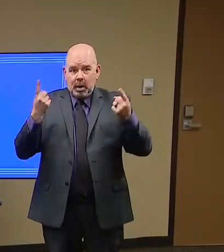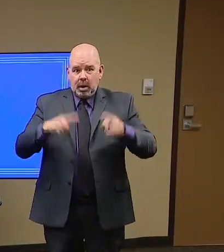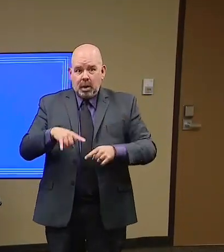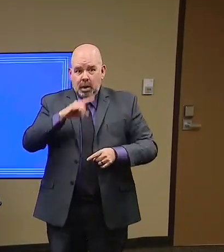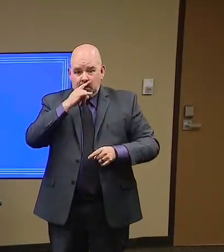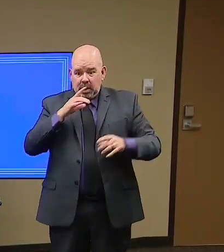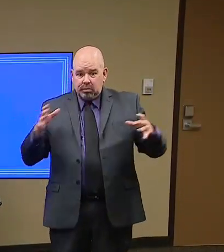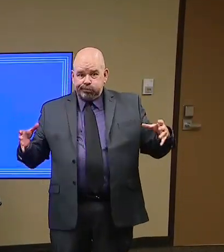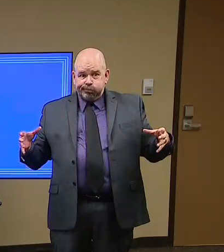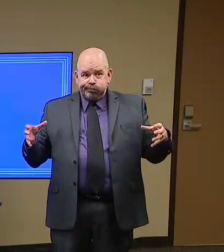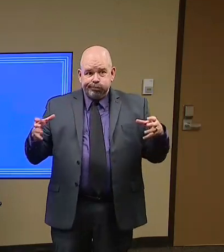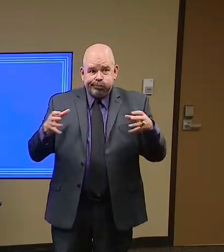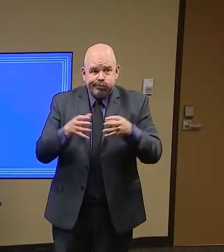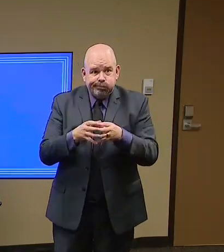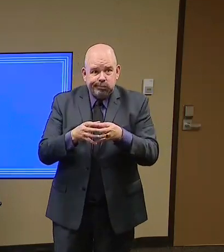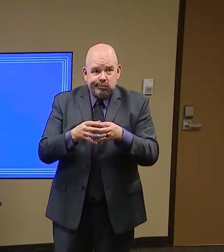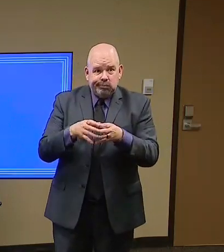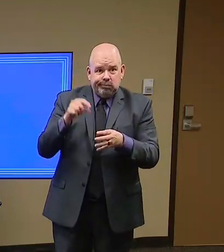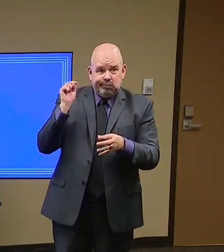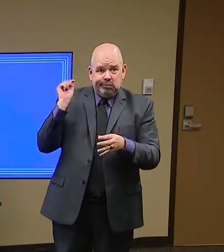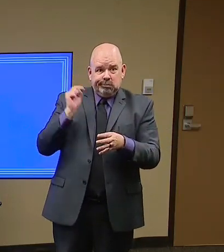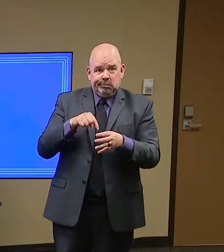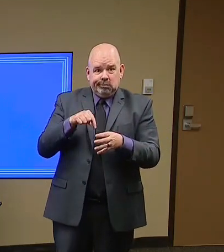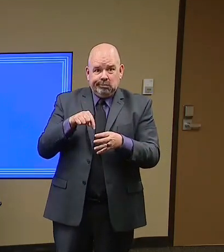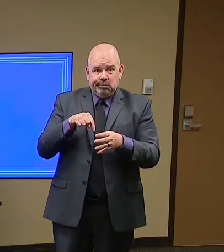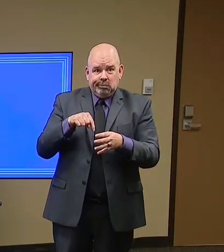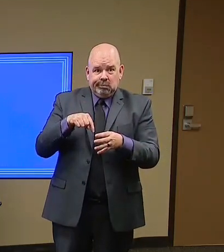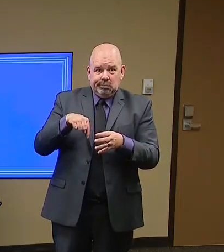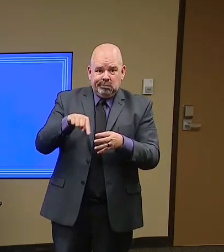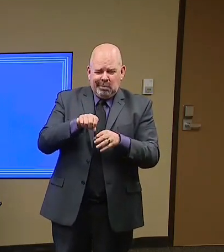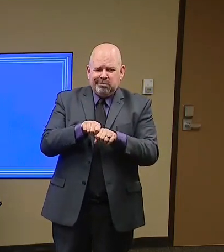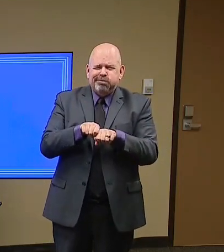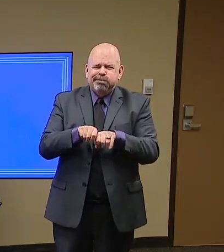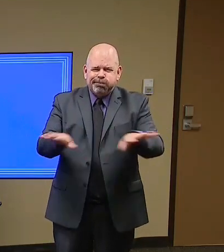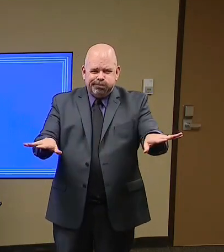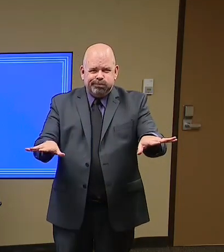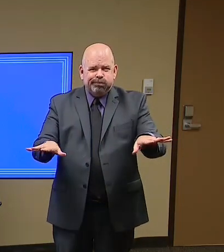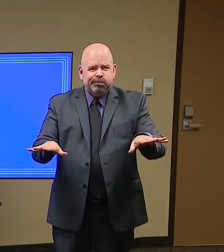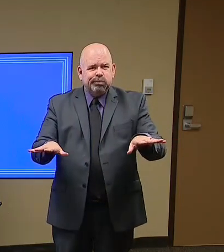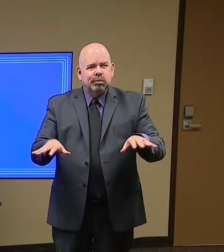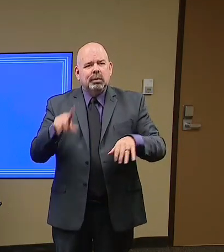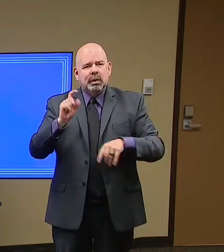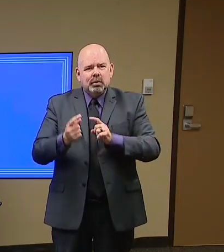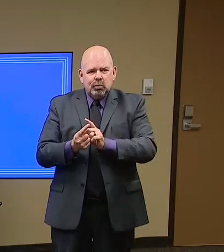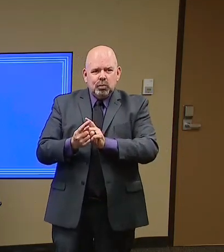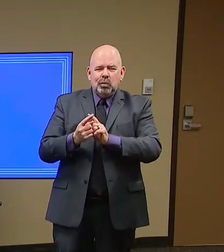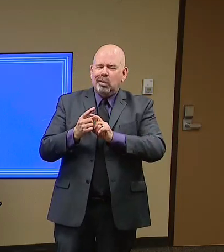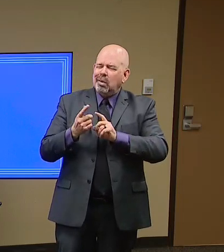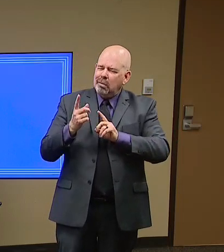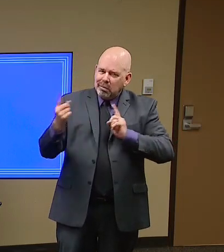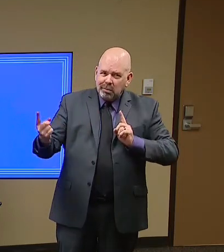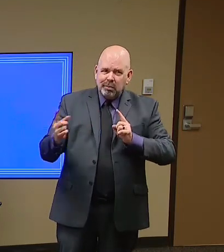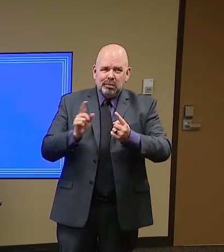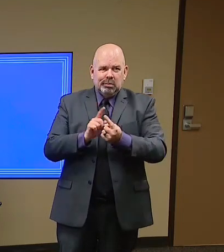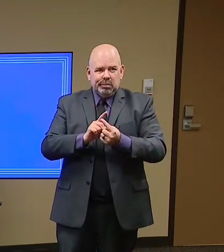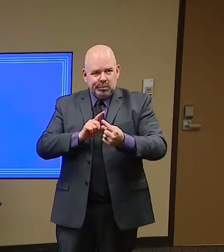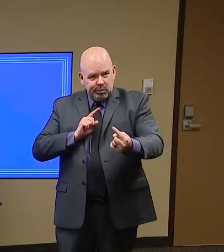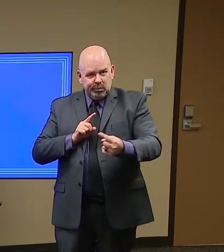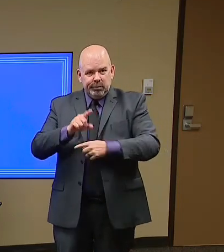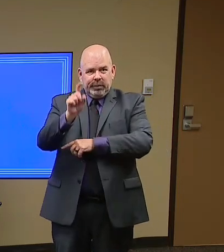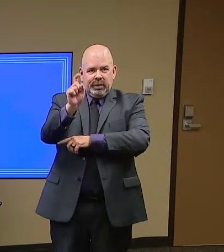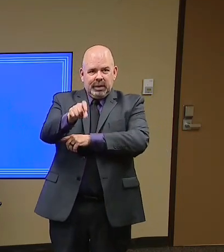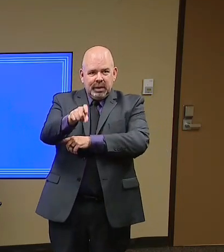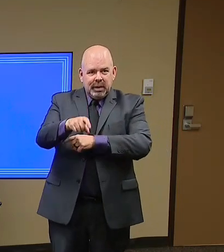child to stay with that and not co-mingle with many, many children. You want to not have shared play equipment